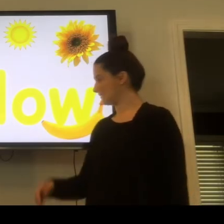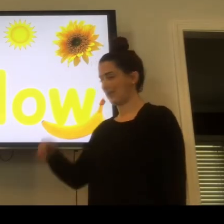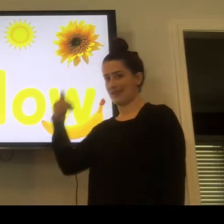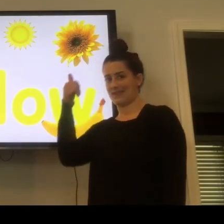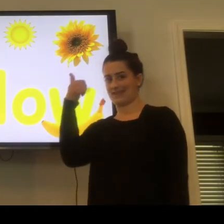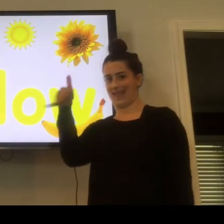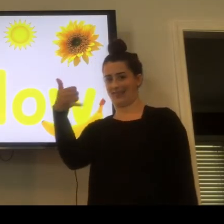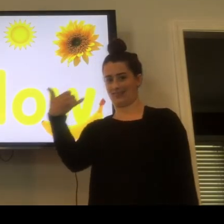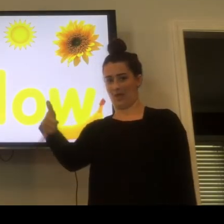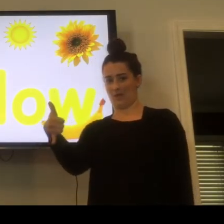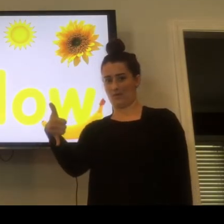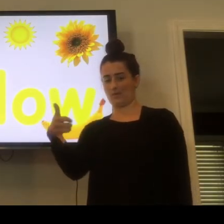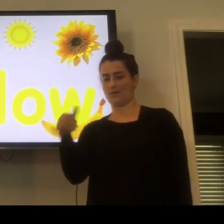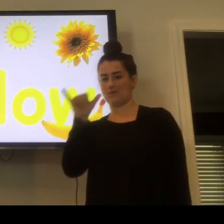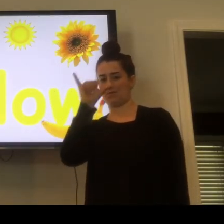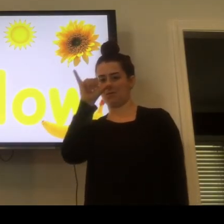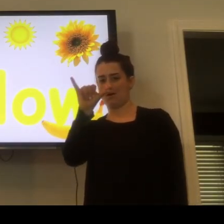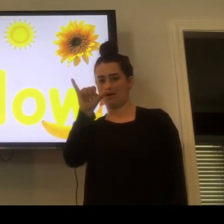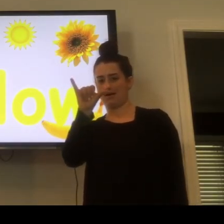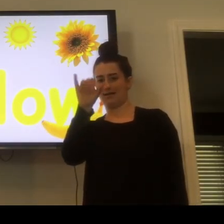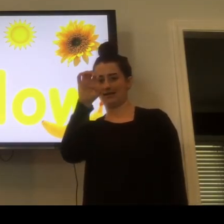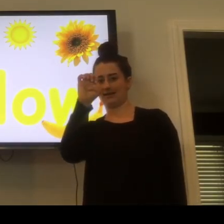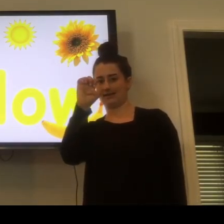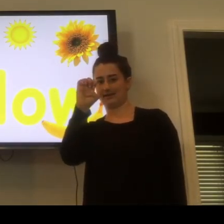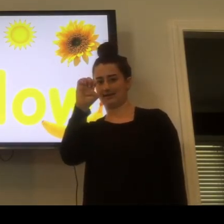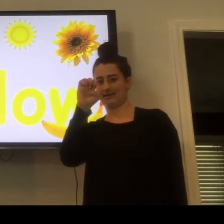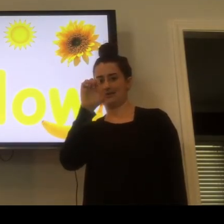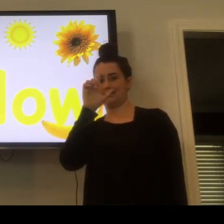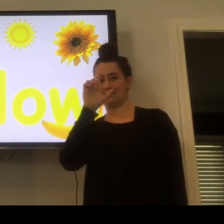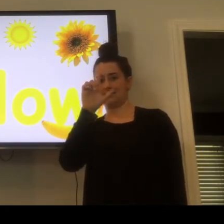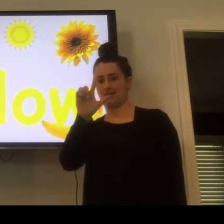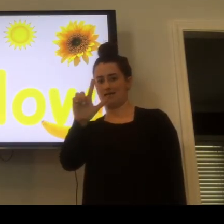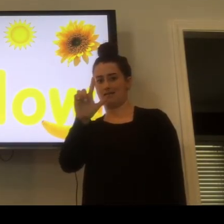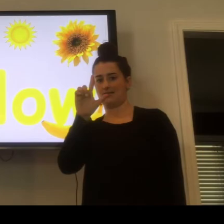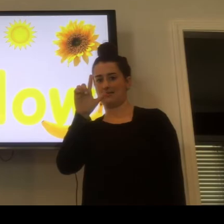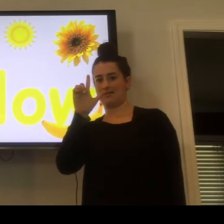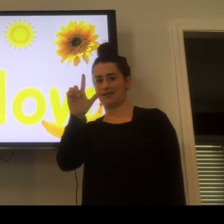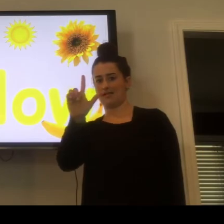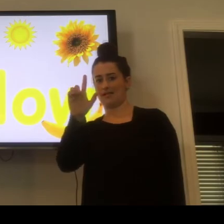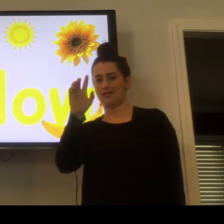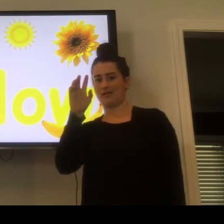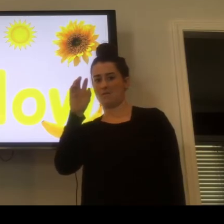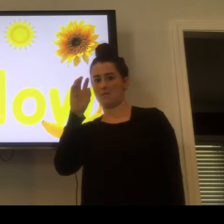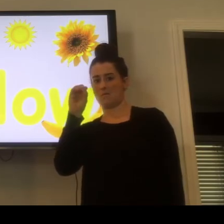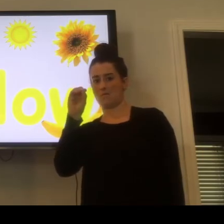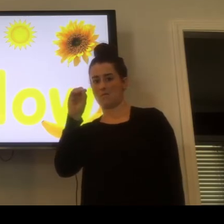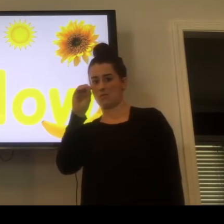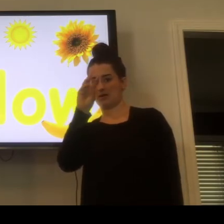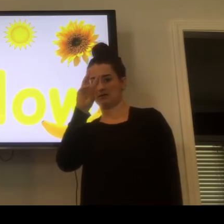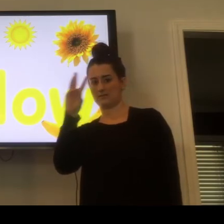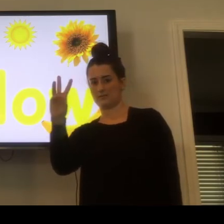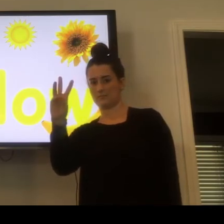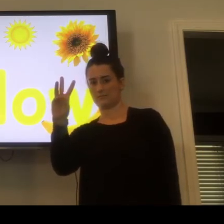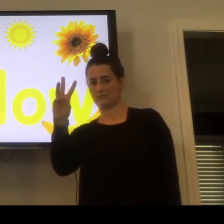yellow. Yellow.-E-L-L-O-W.